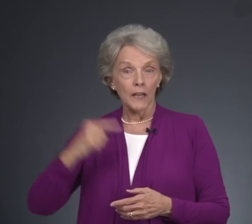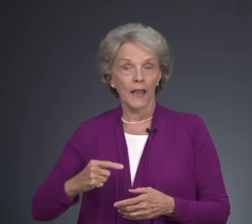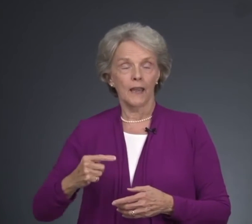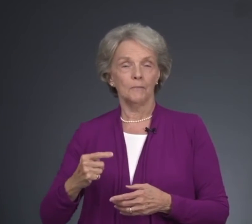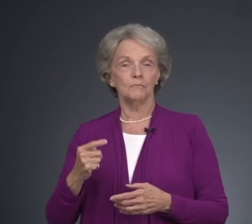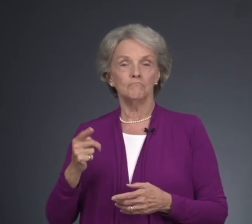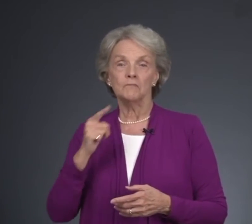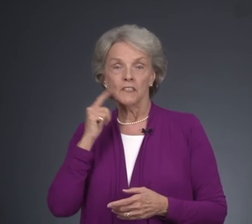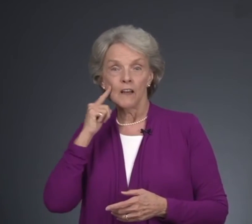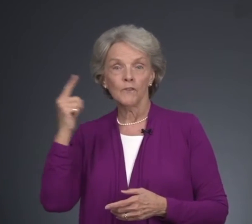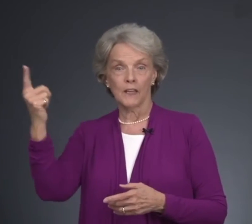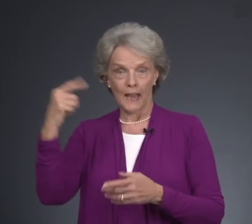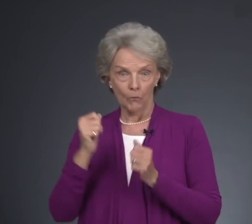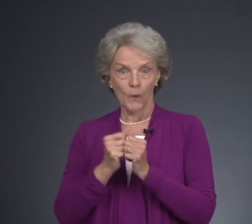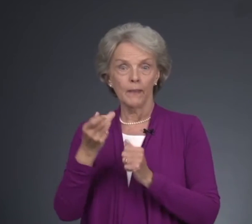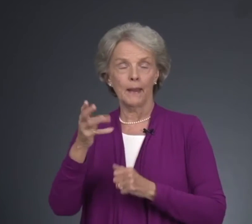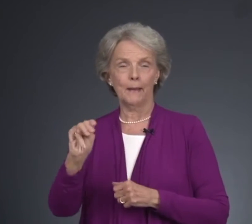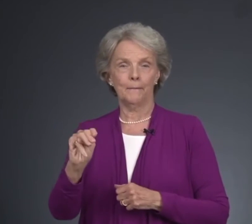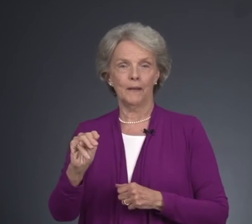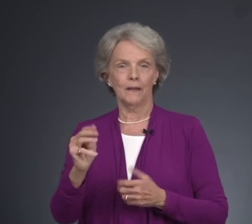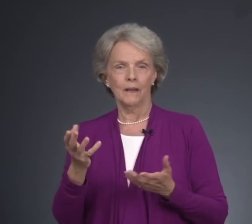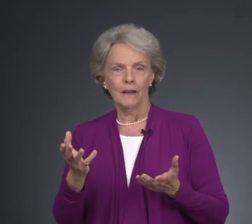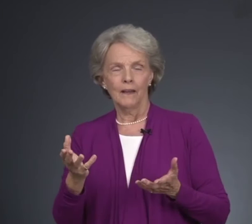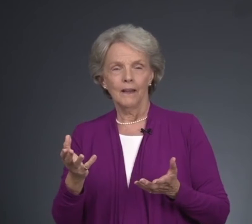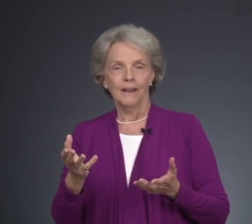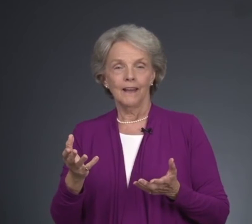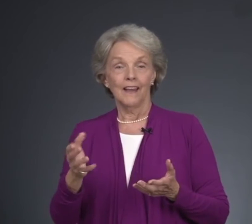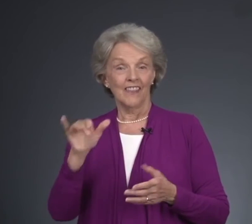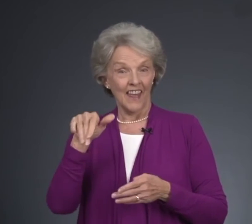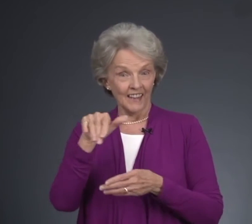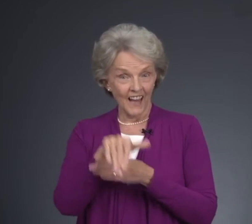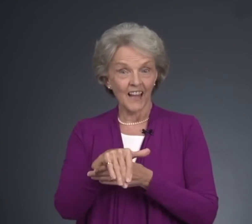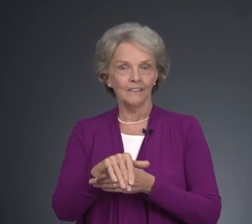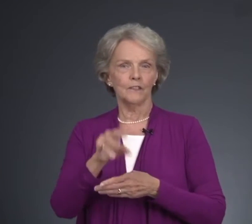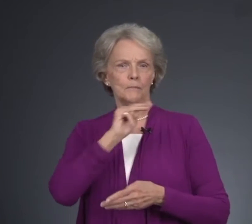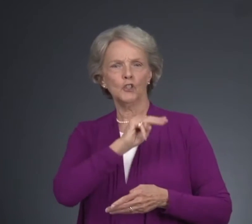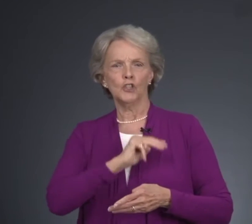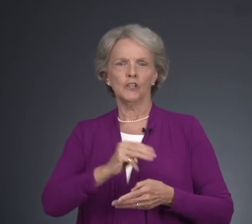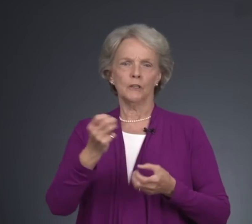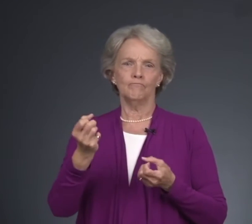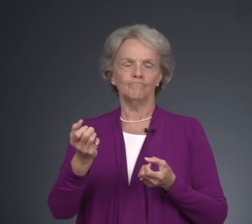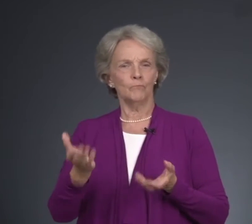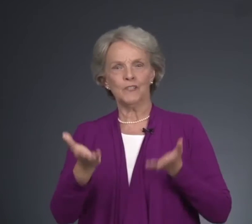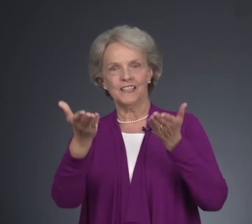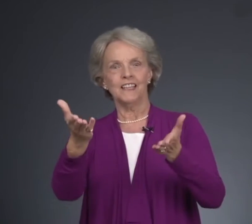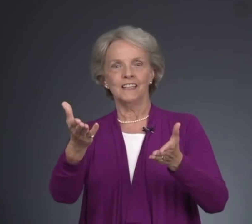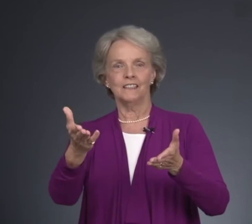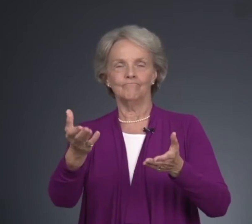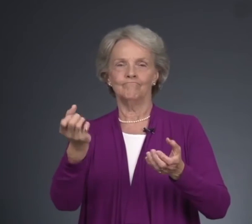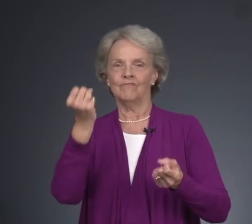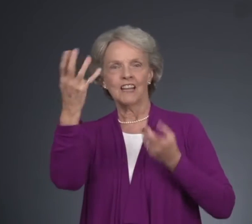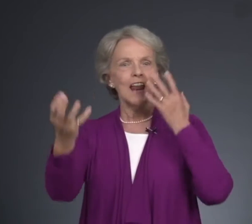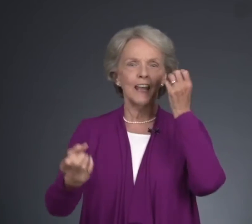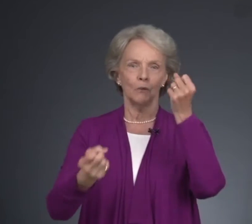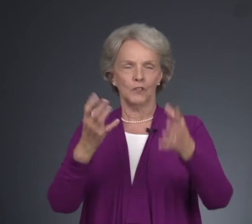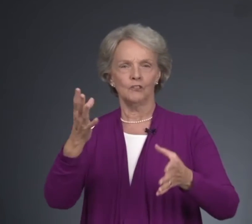came, deaf came with him. That night, the missionary presented sign language,